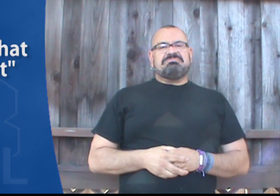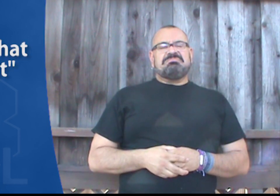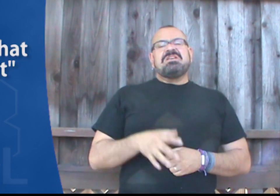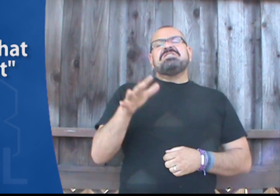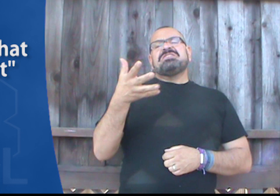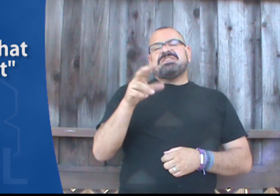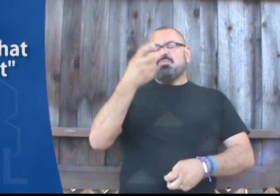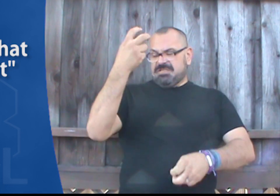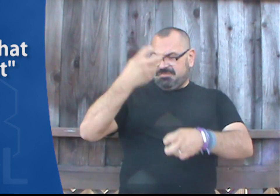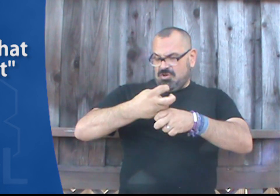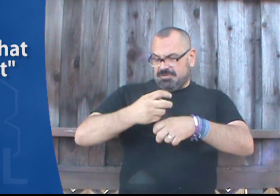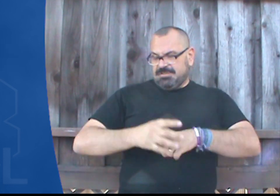Somewhat easy.